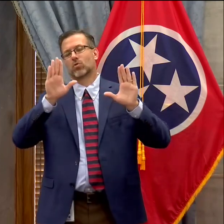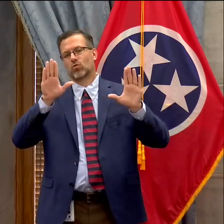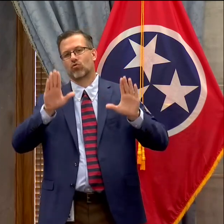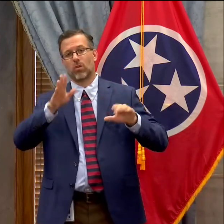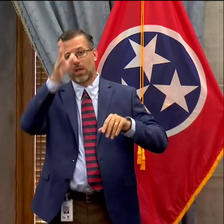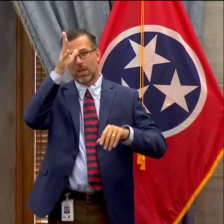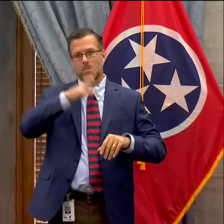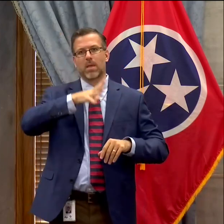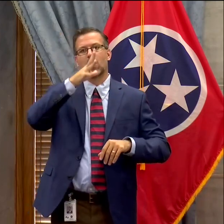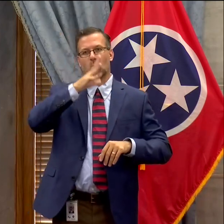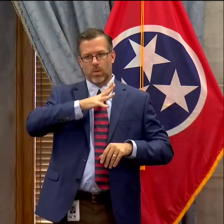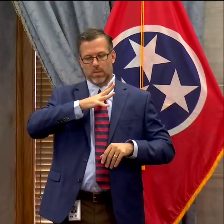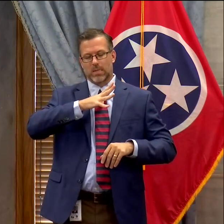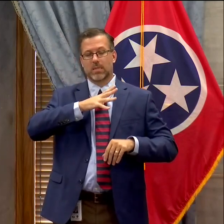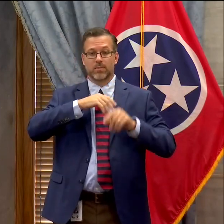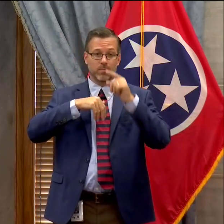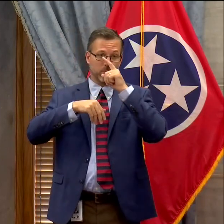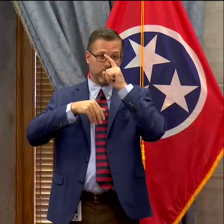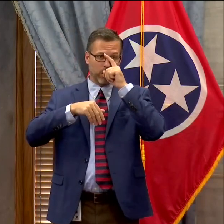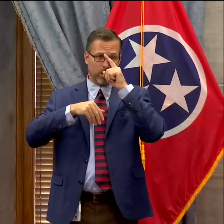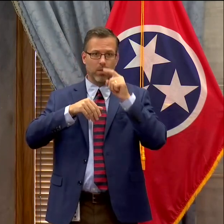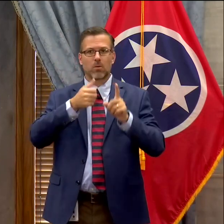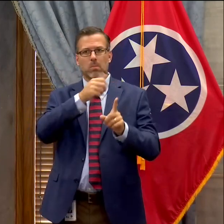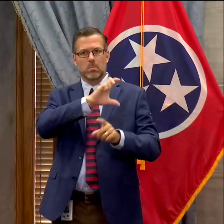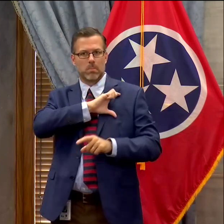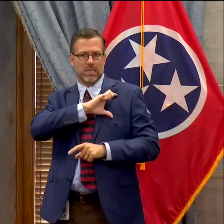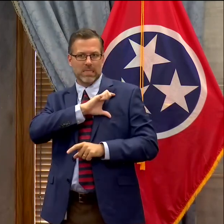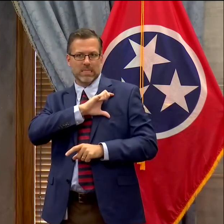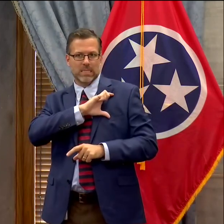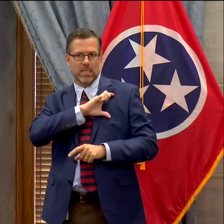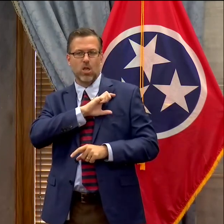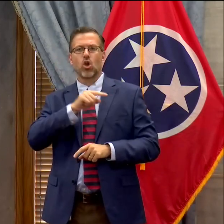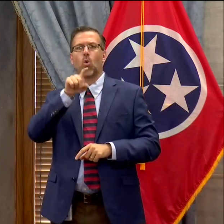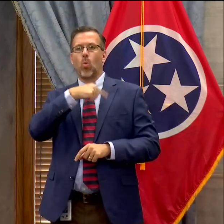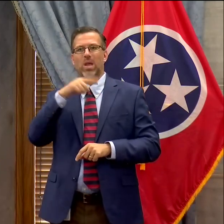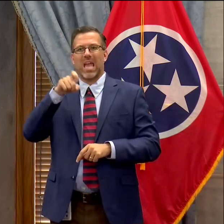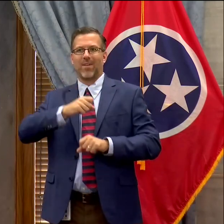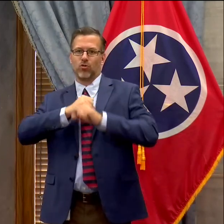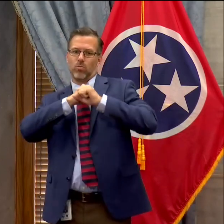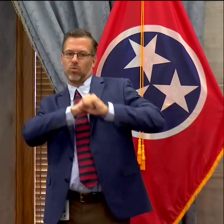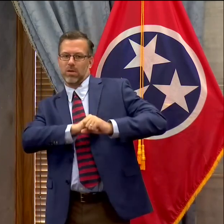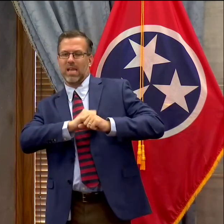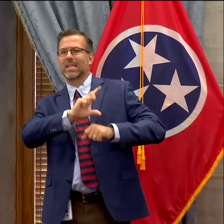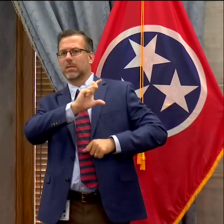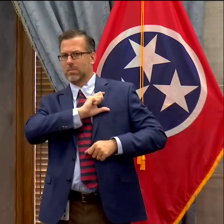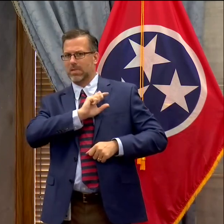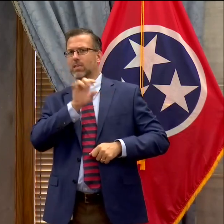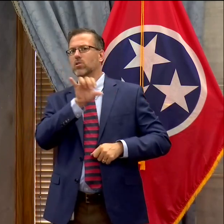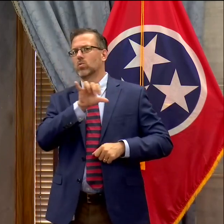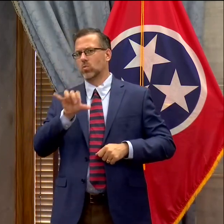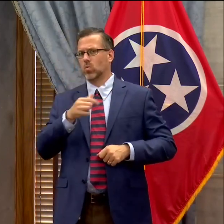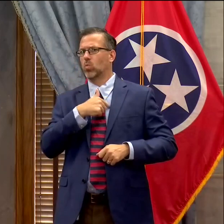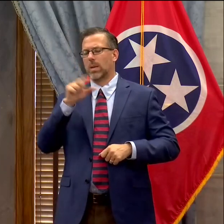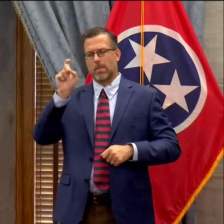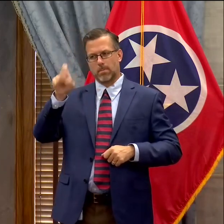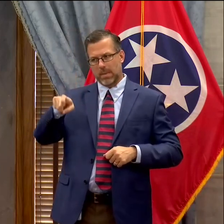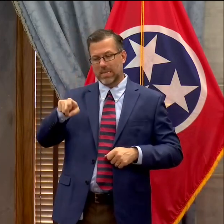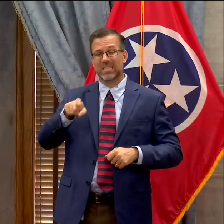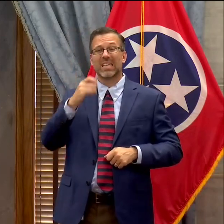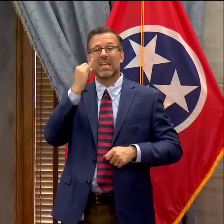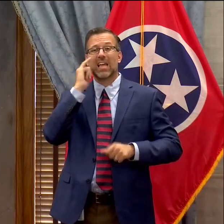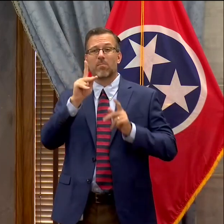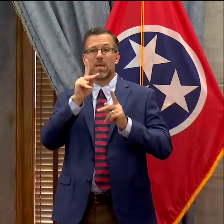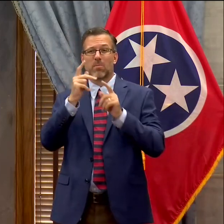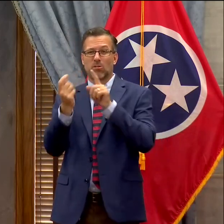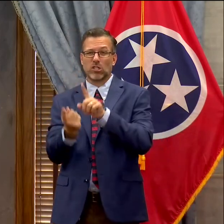to make sure that those that are protecting our citizens are protected against against harassment or